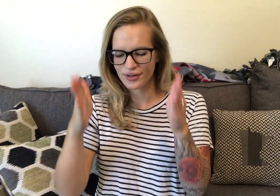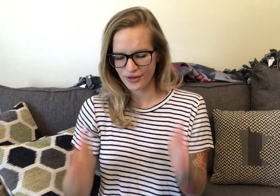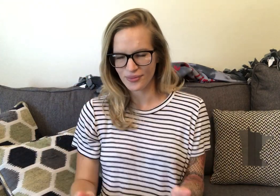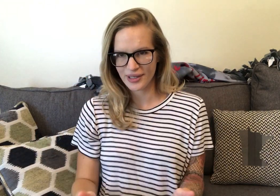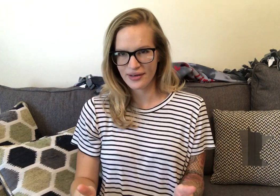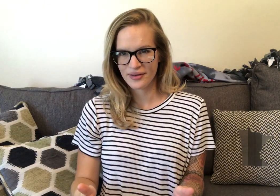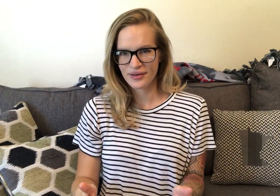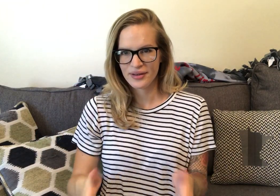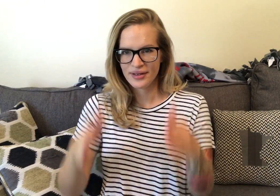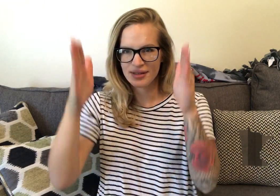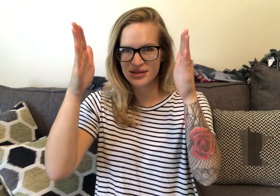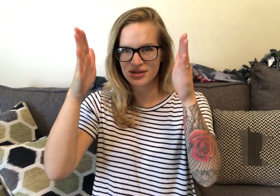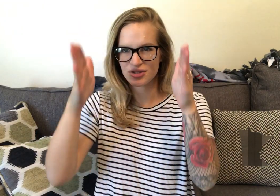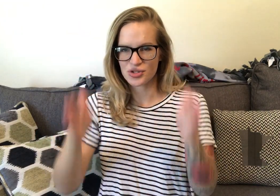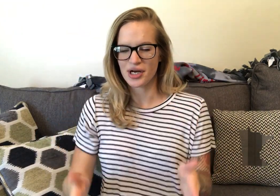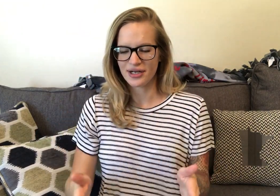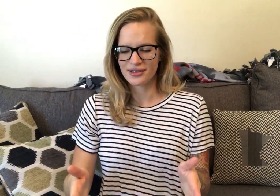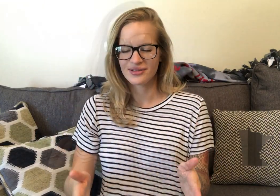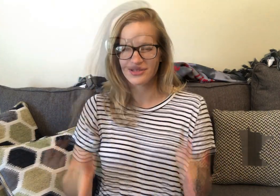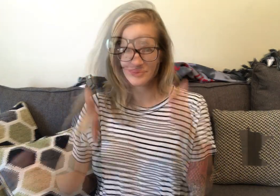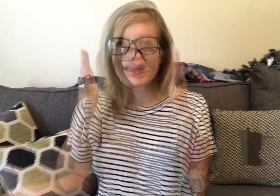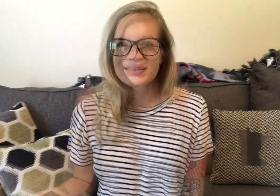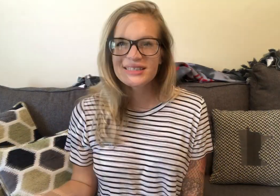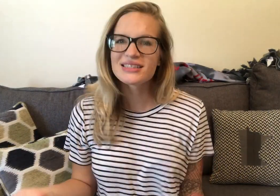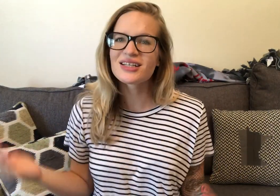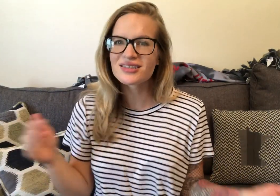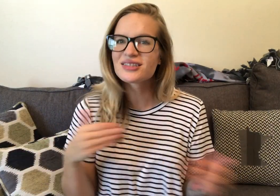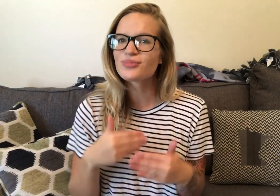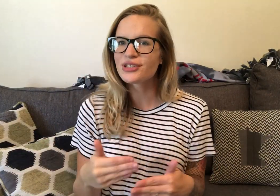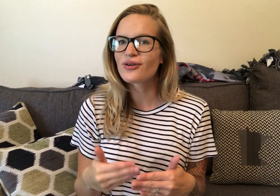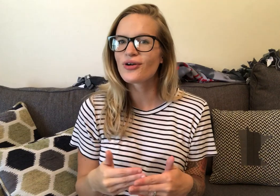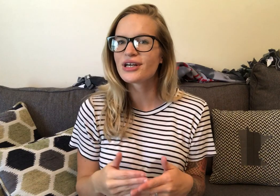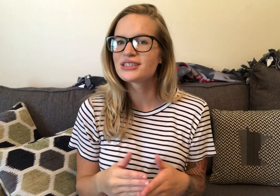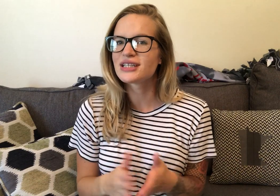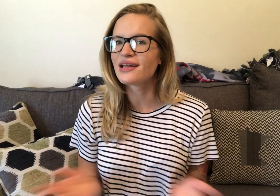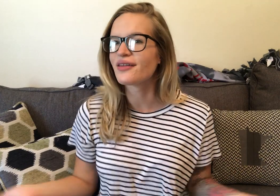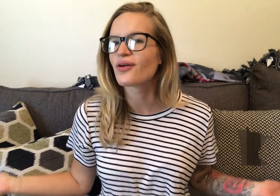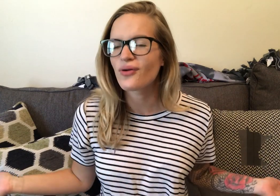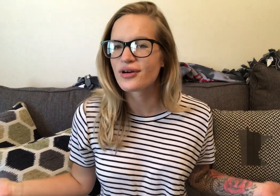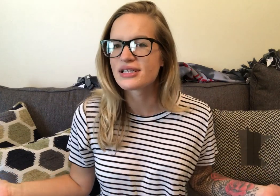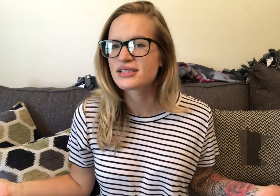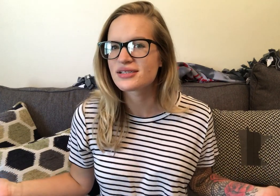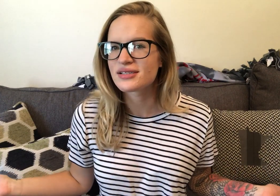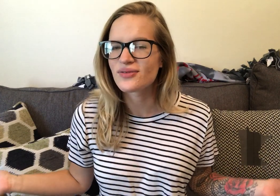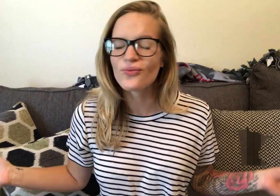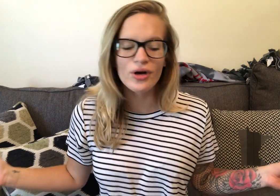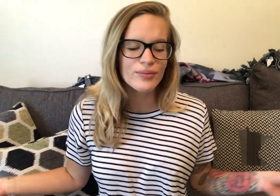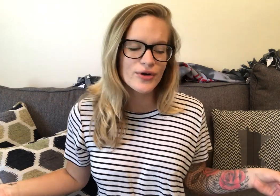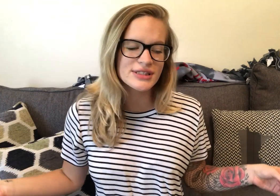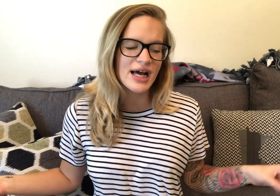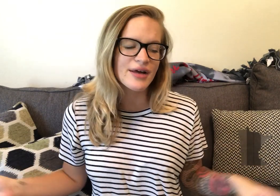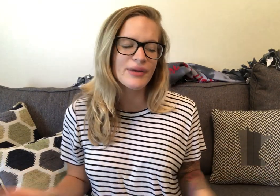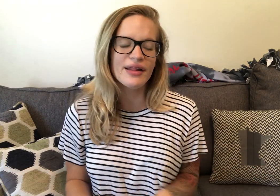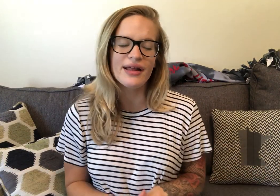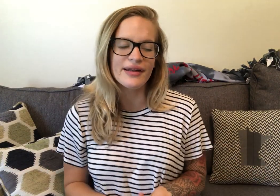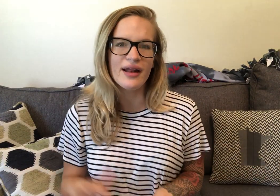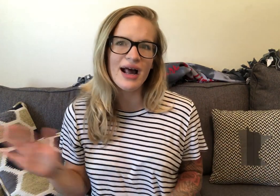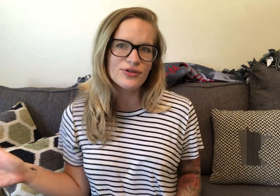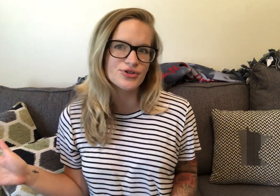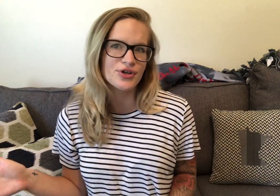Human. Just draw. And then she just does. The pre-chorus. And the chorus. One more time. And then an outro.